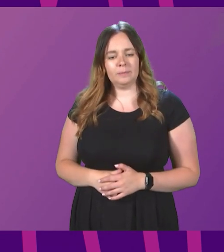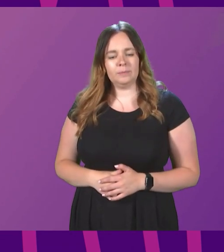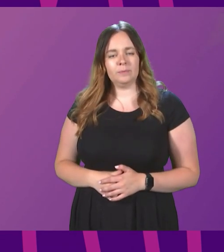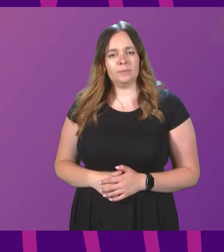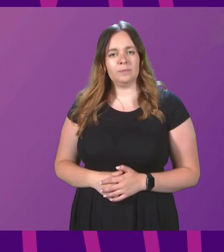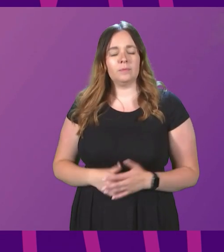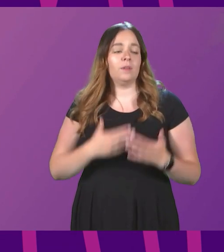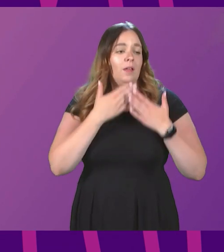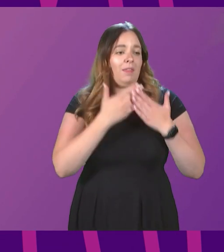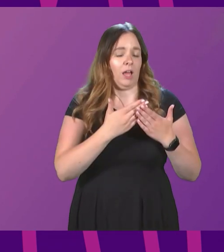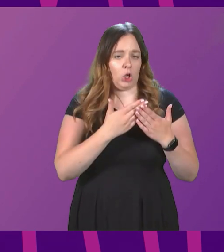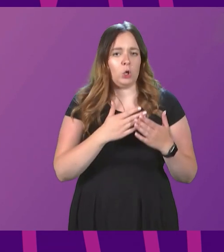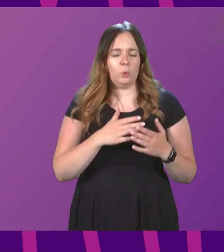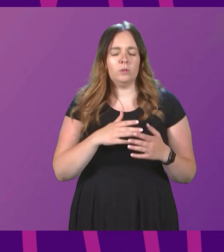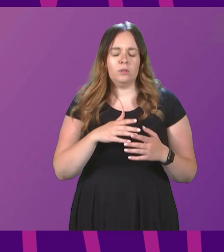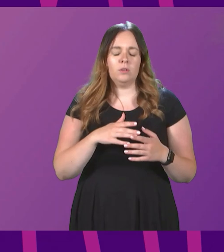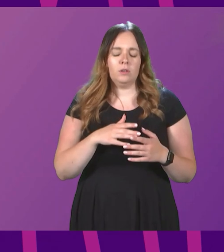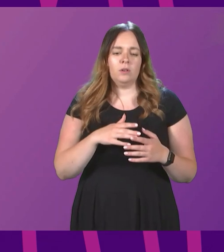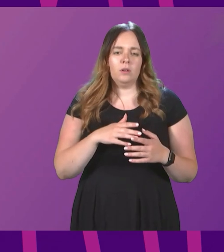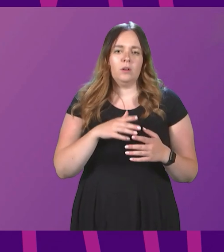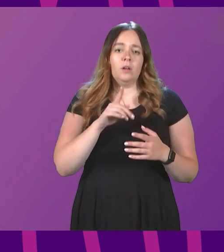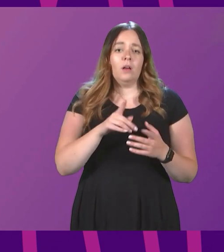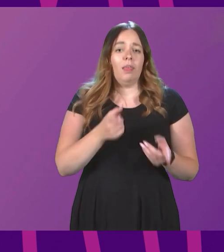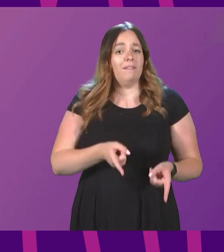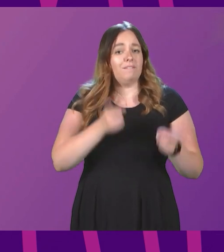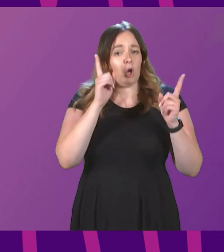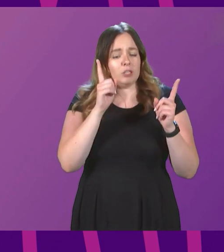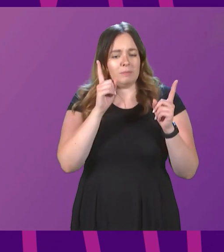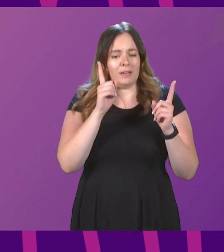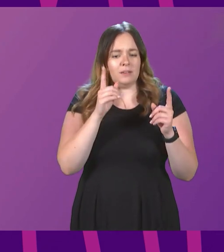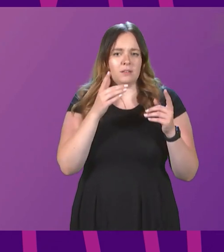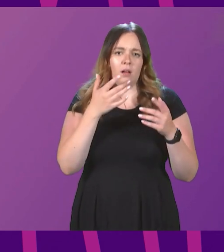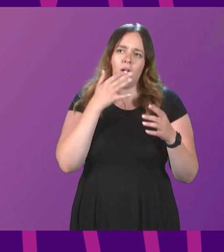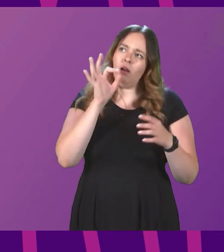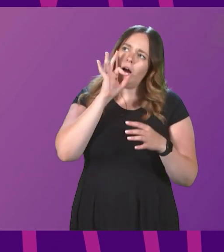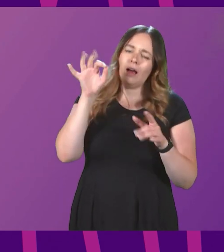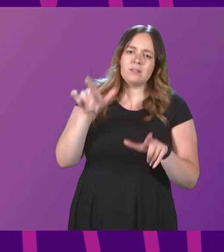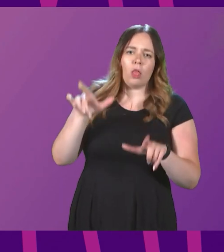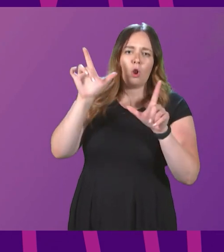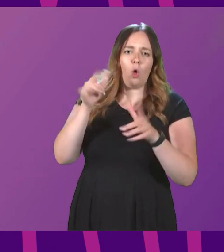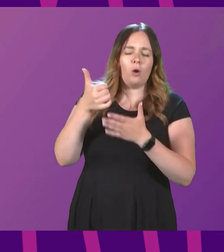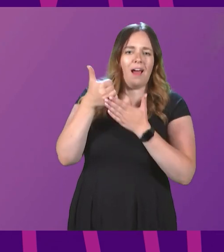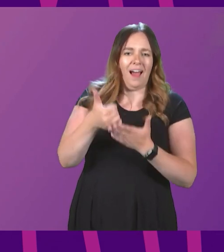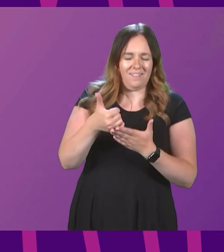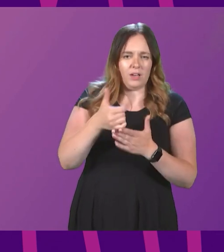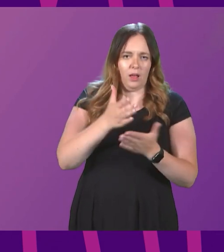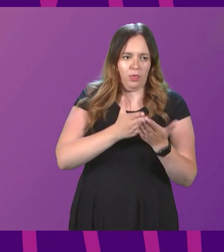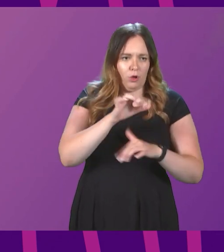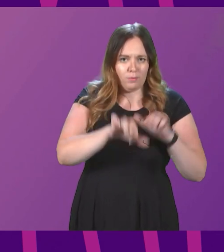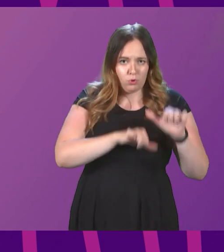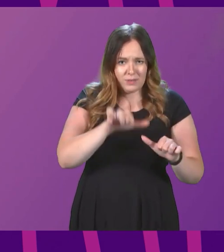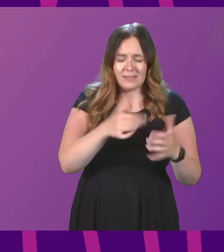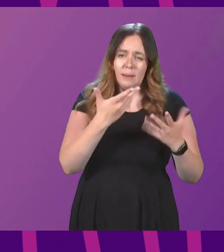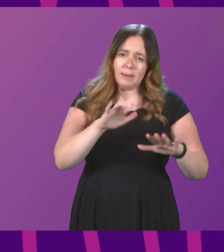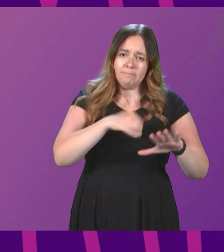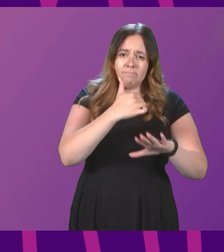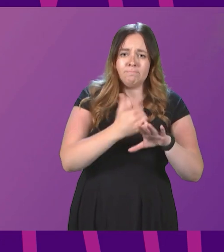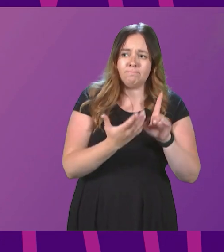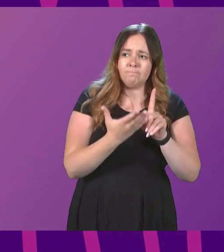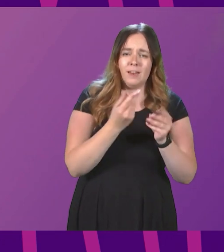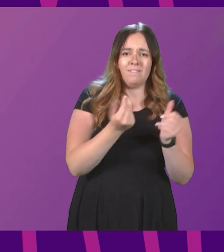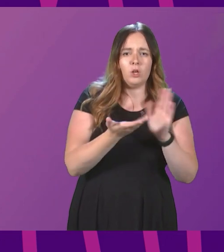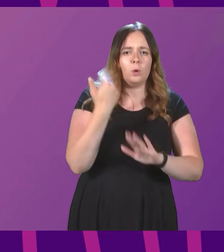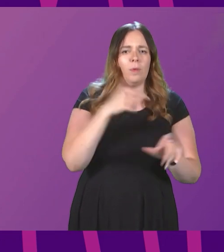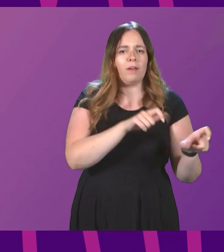Thank you. Given the centrality that the First Minister accords to the Lord Advocate in this process, and having set the precedent a few years ago with the